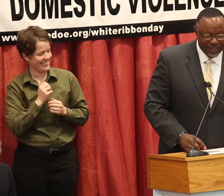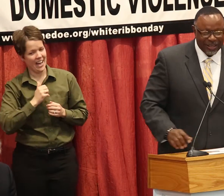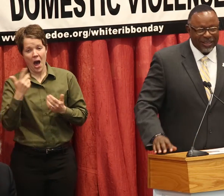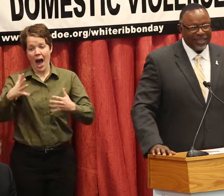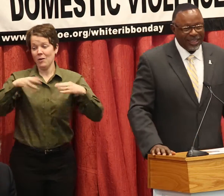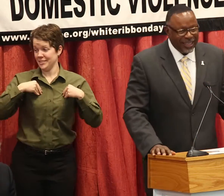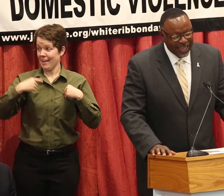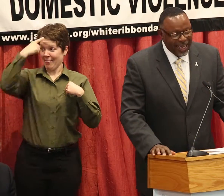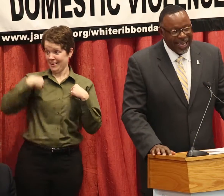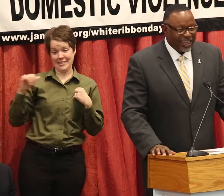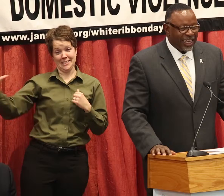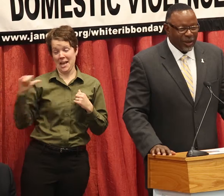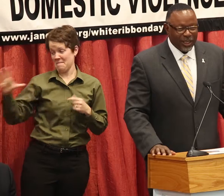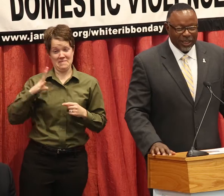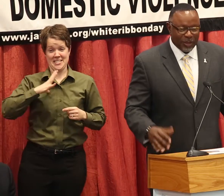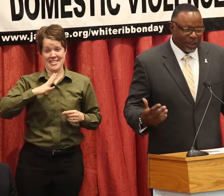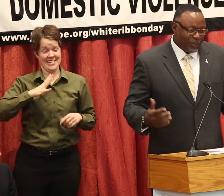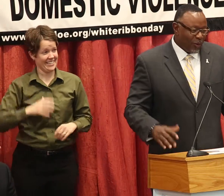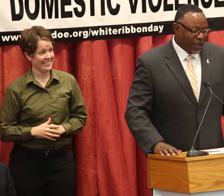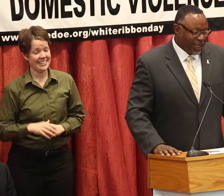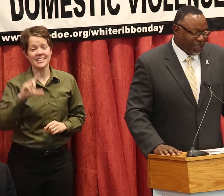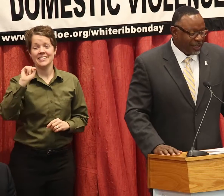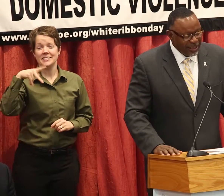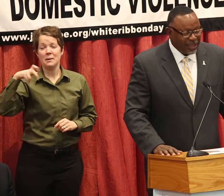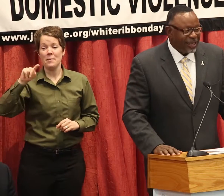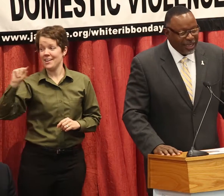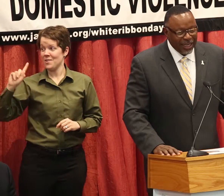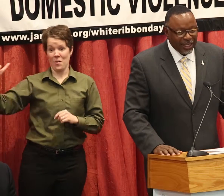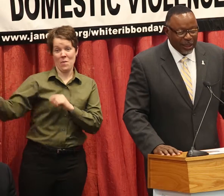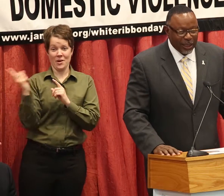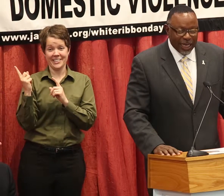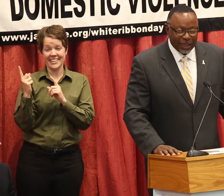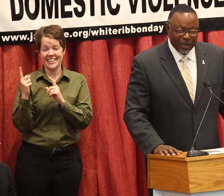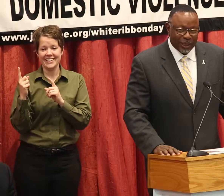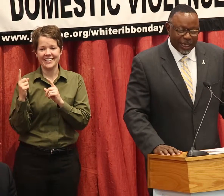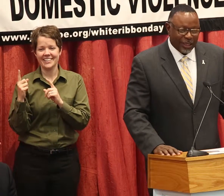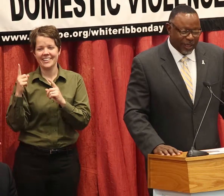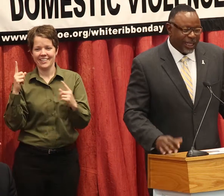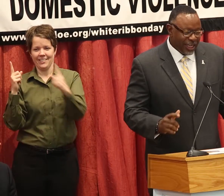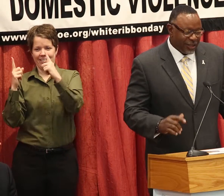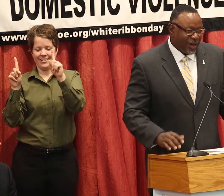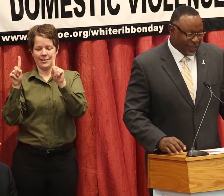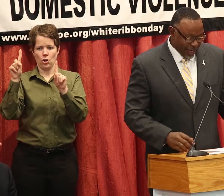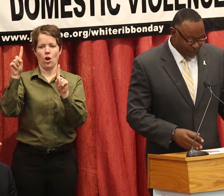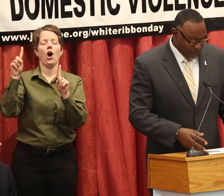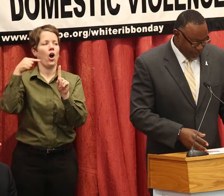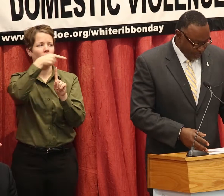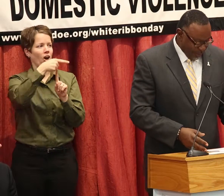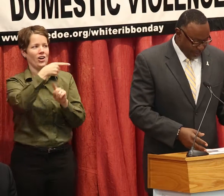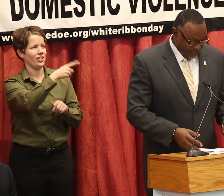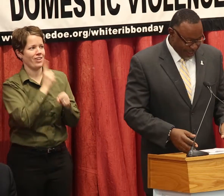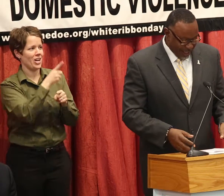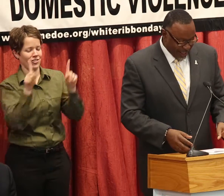take that. I think then when Mr. Tippett walked in and he saw the size of him and the size of me, he's like, yeah, you're right, you're not Mr.